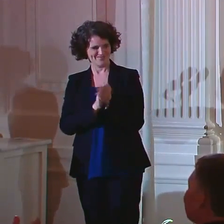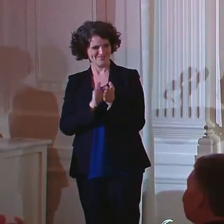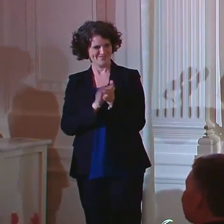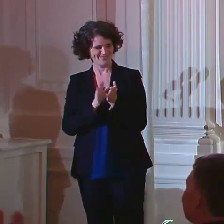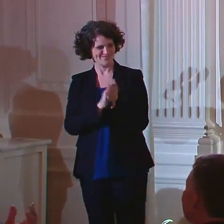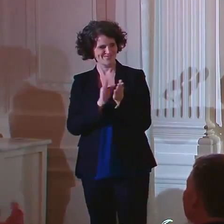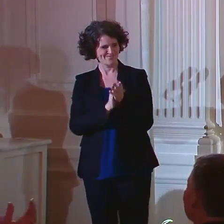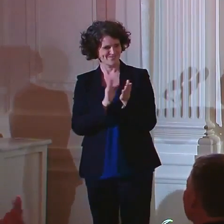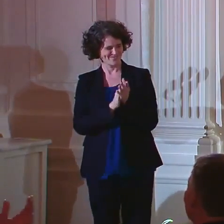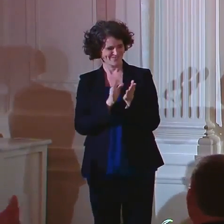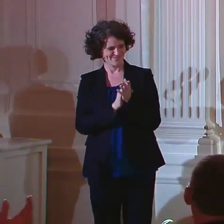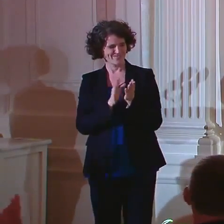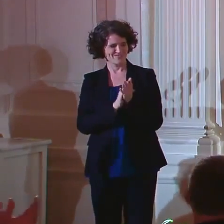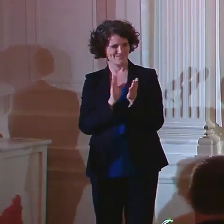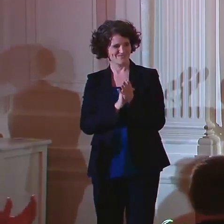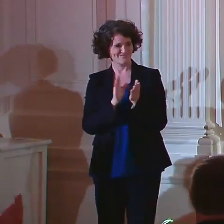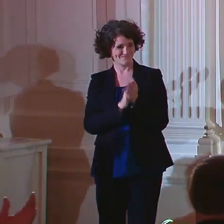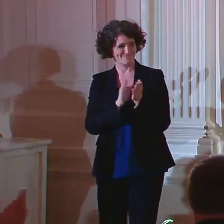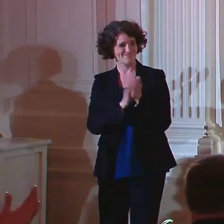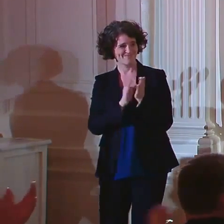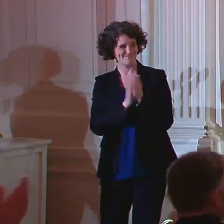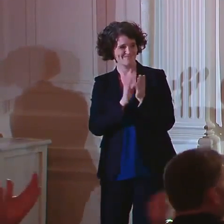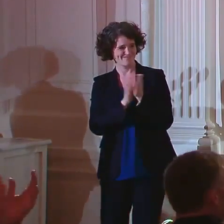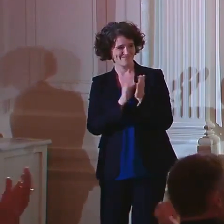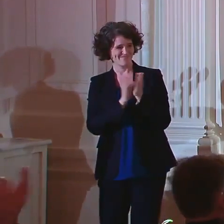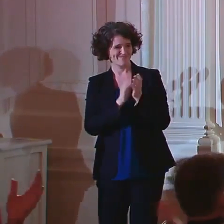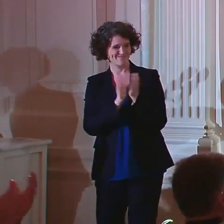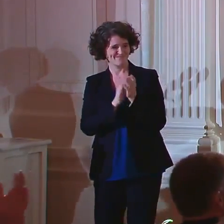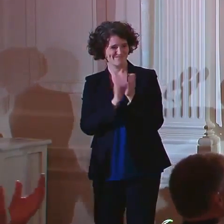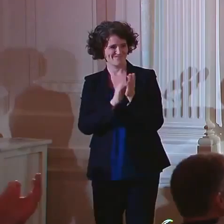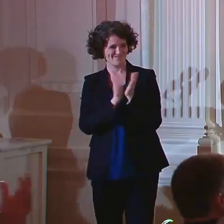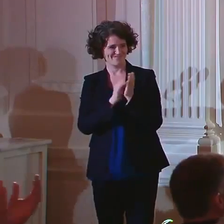There she is. There, Loretta.